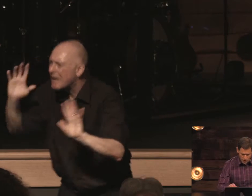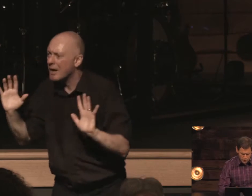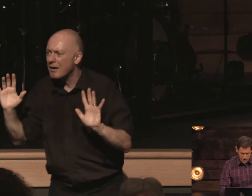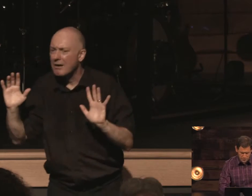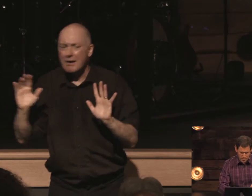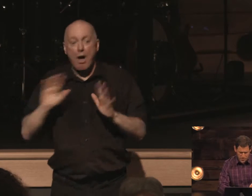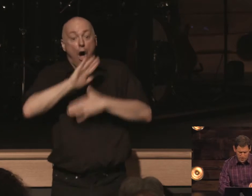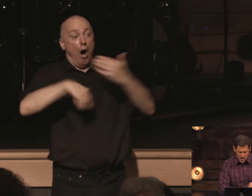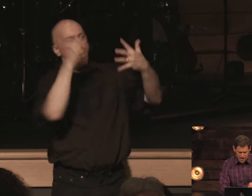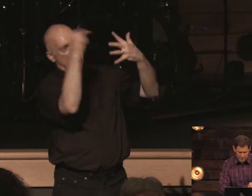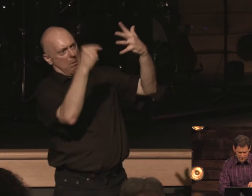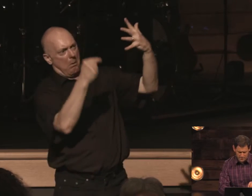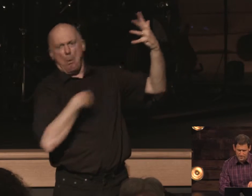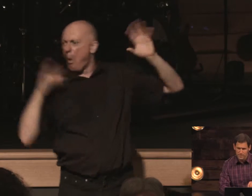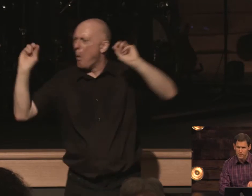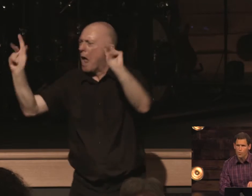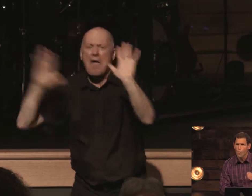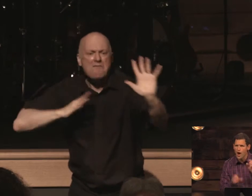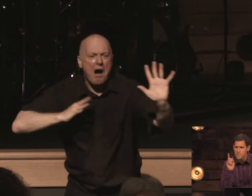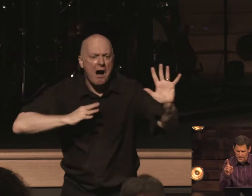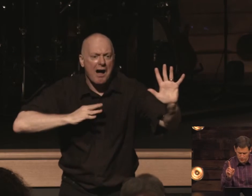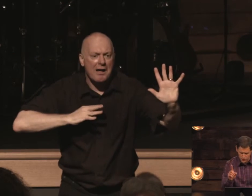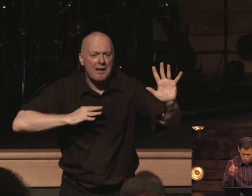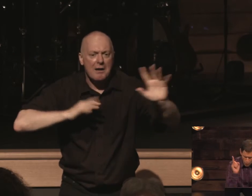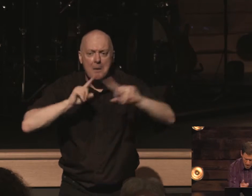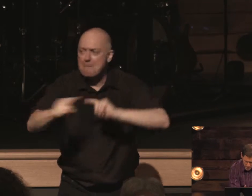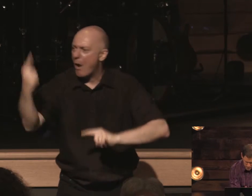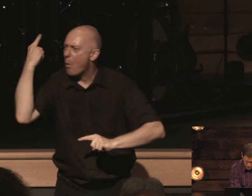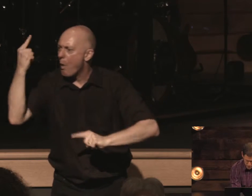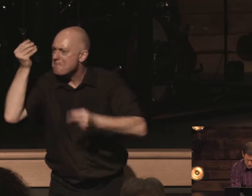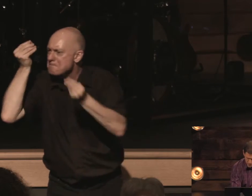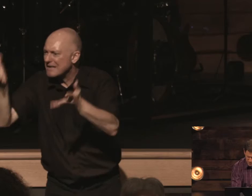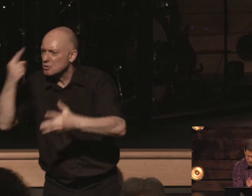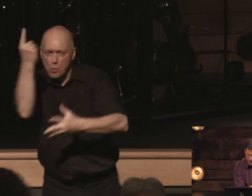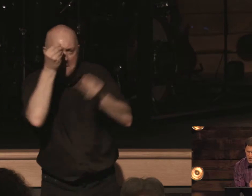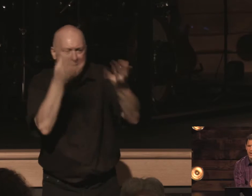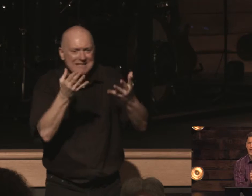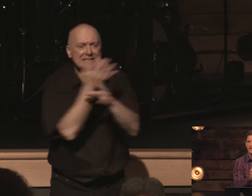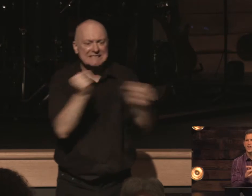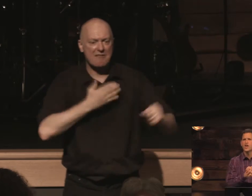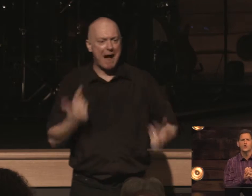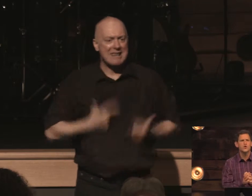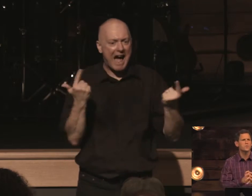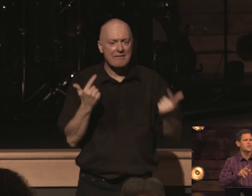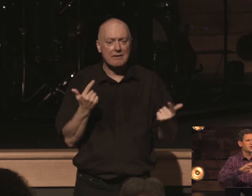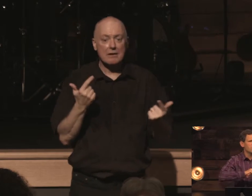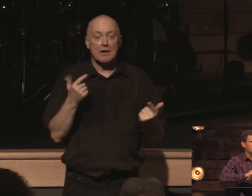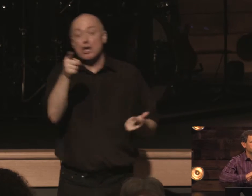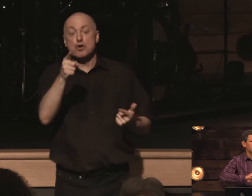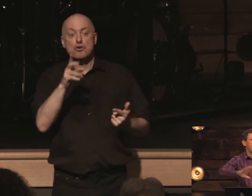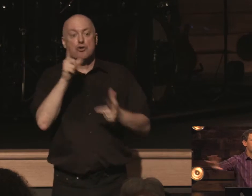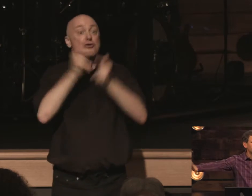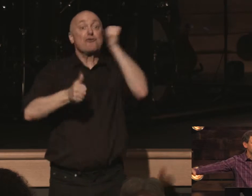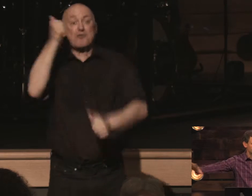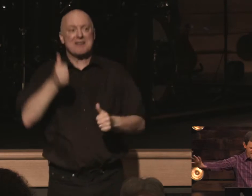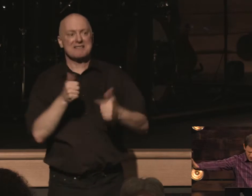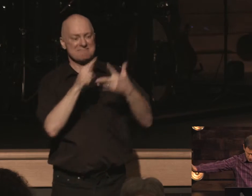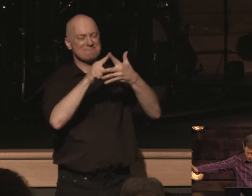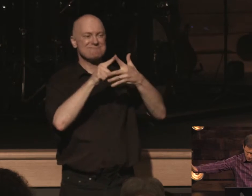those things might be okay but one message one message can save my life again you can be the greatest in everything in the history of the